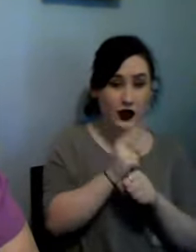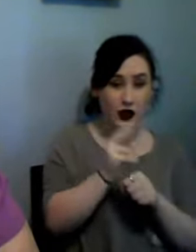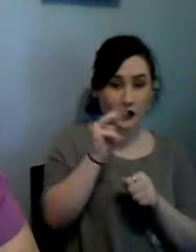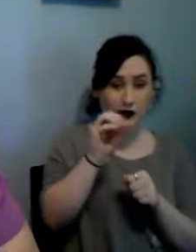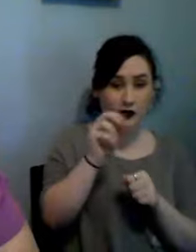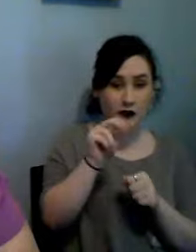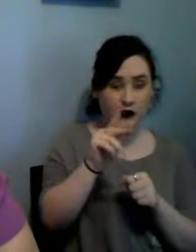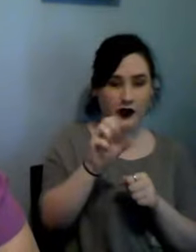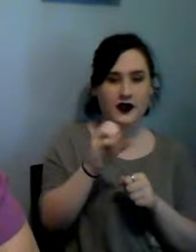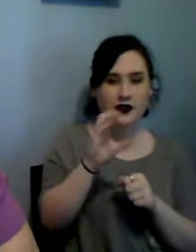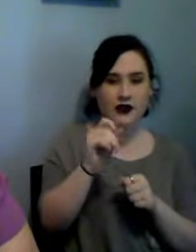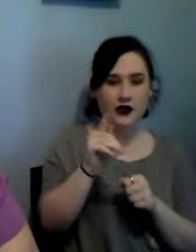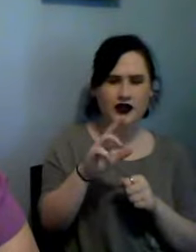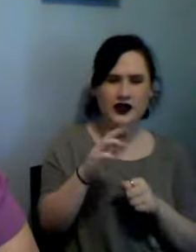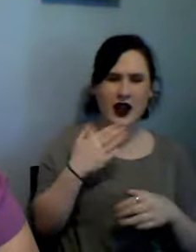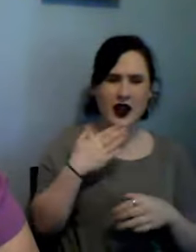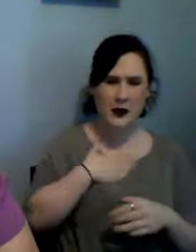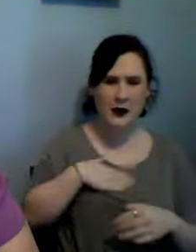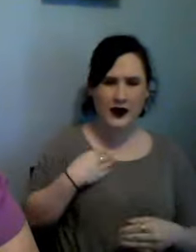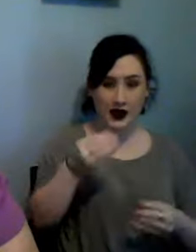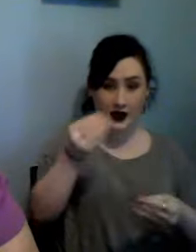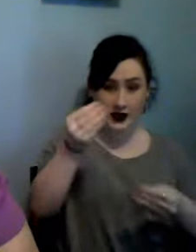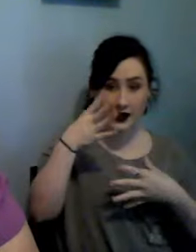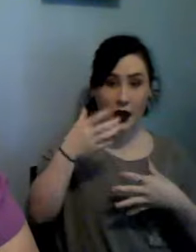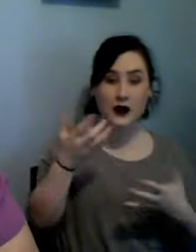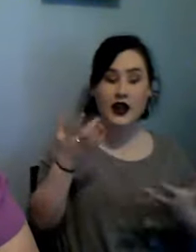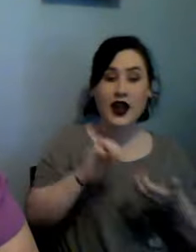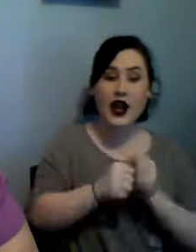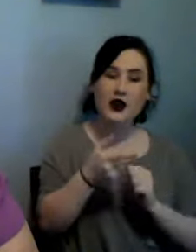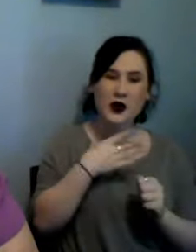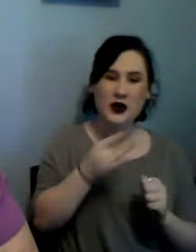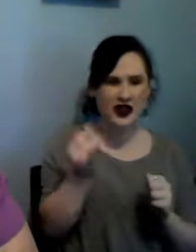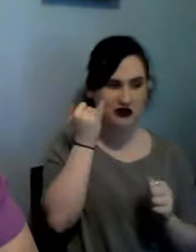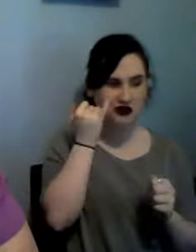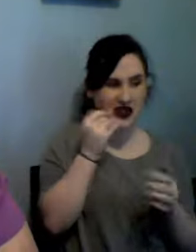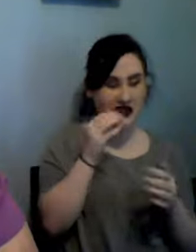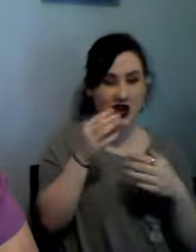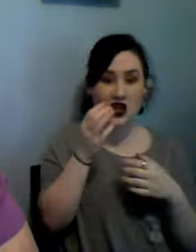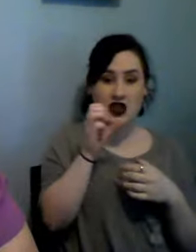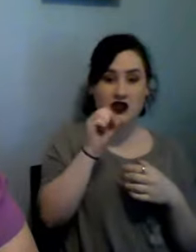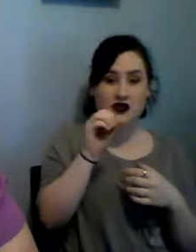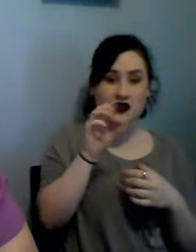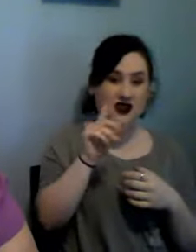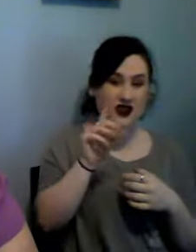is it a soft fabric hard fabric difficult to work with